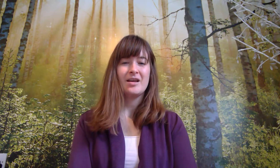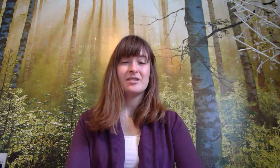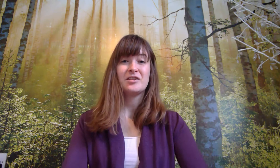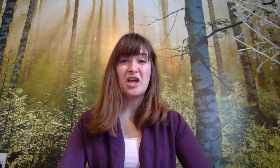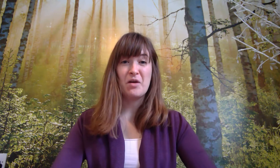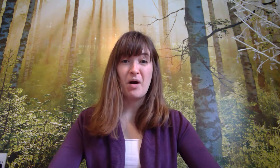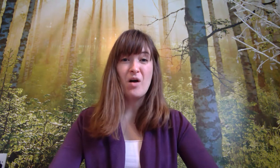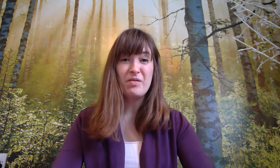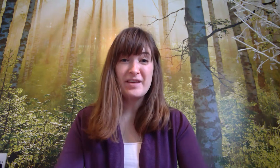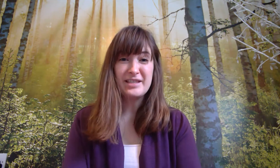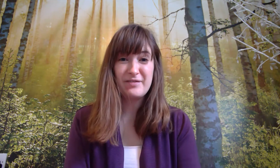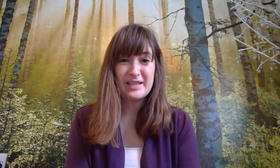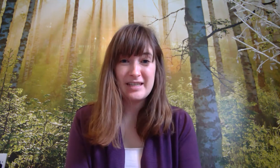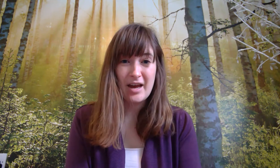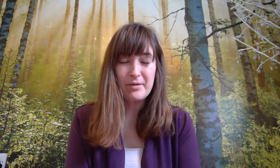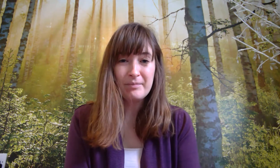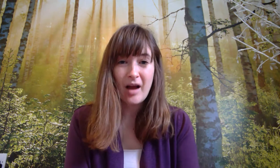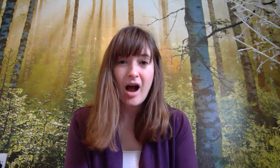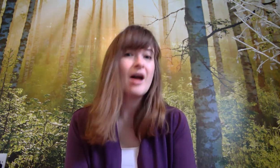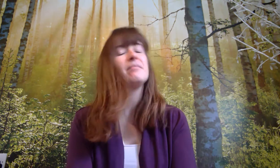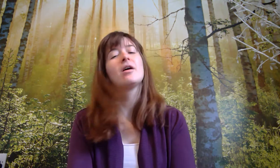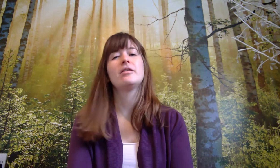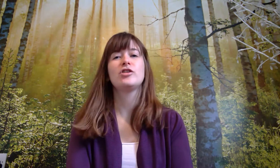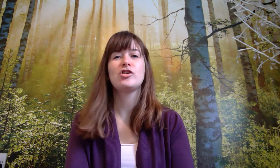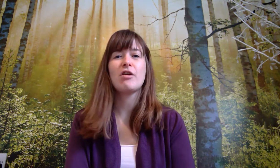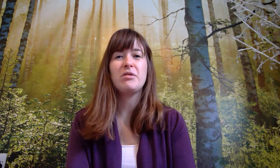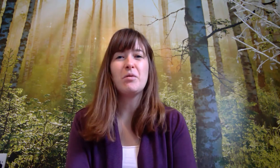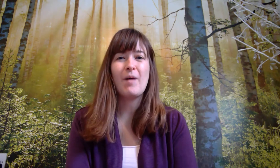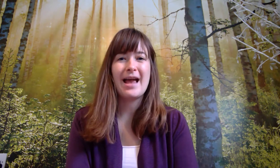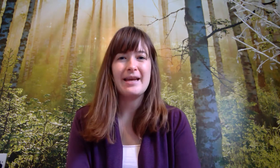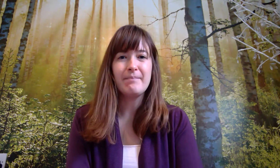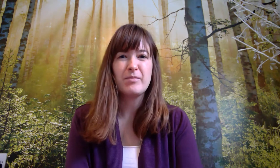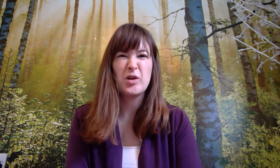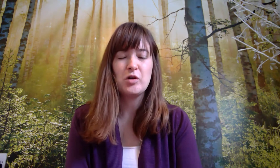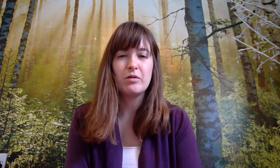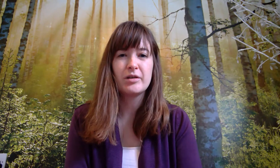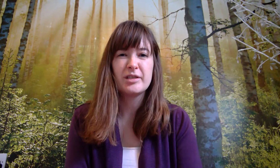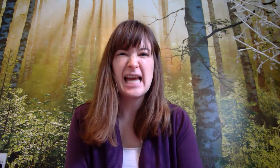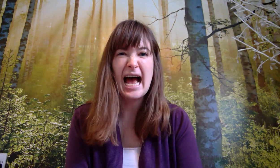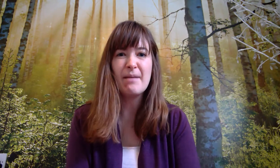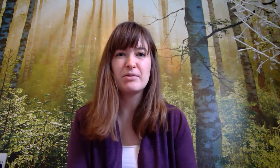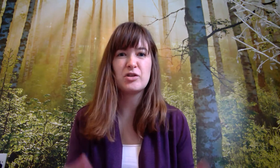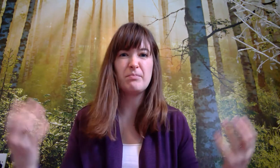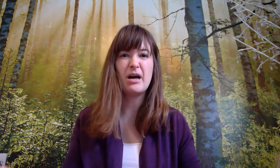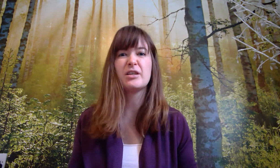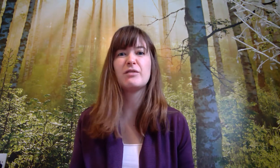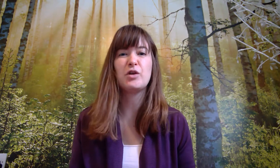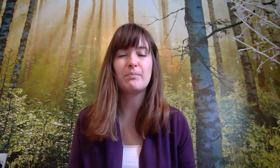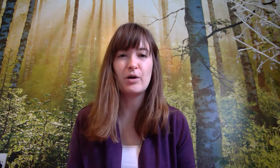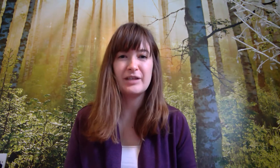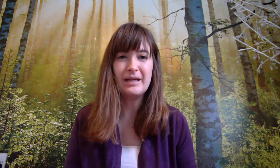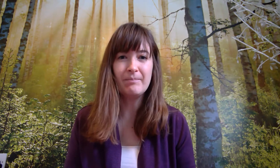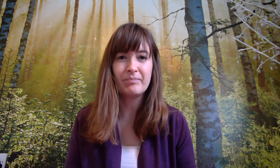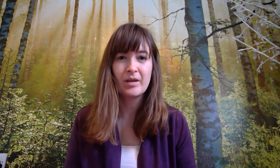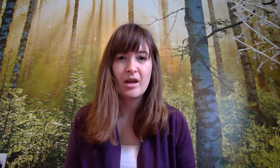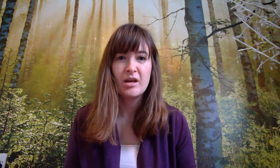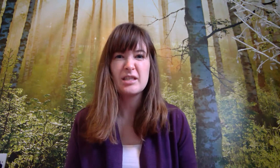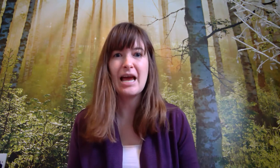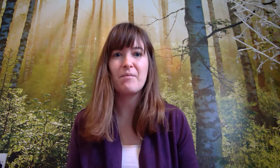So on this video I'm going to show you a way that you can tap some parts of your body to help